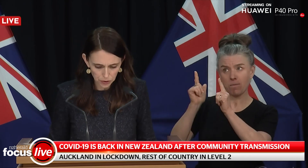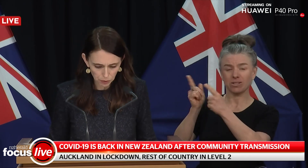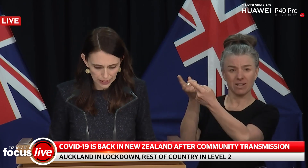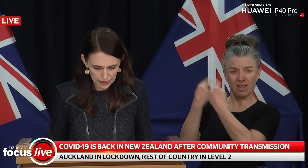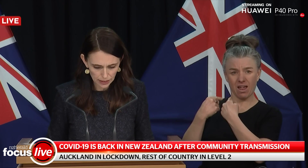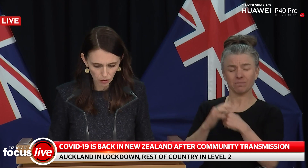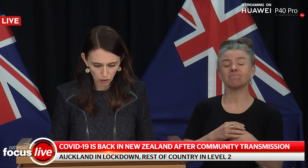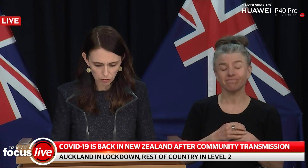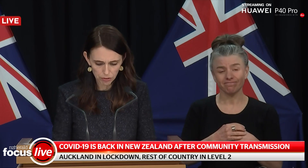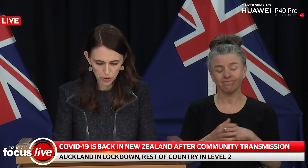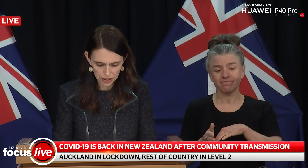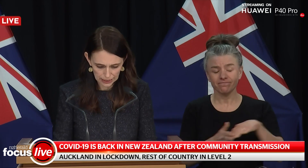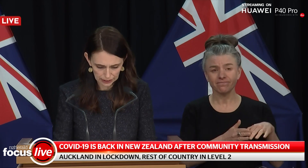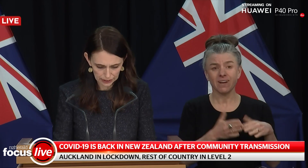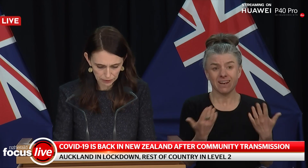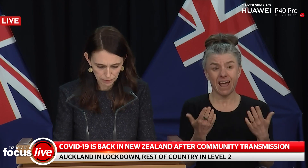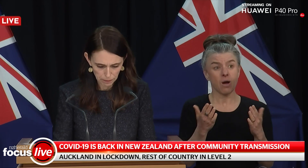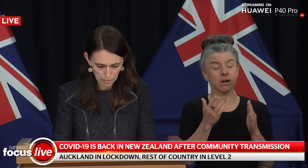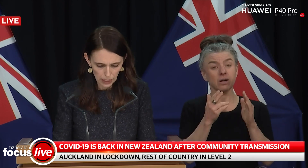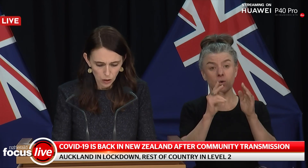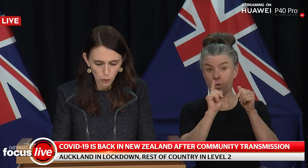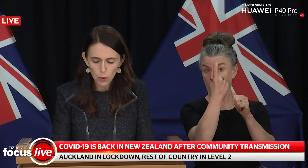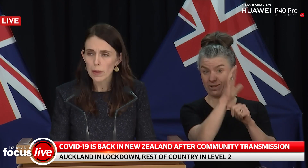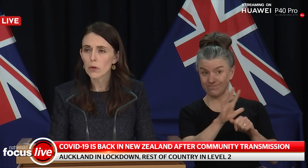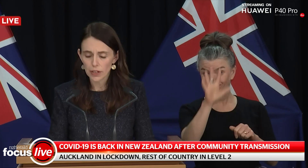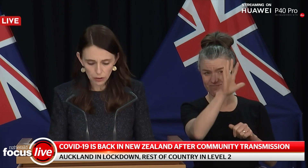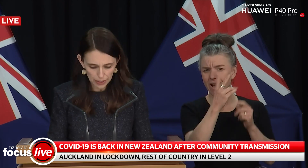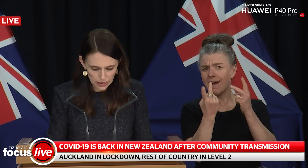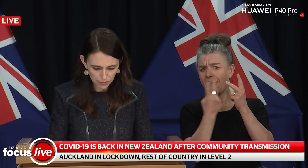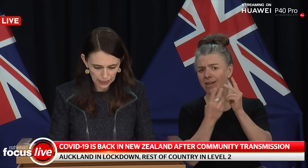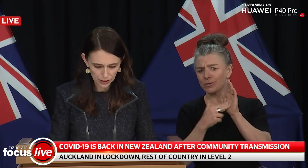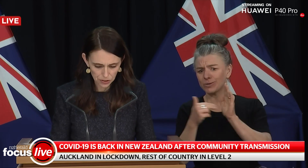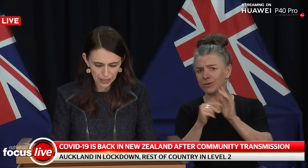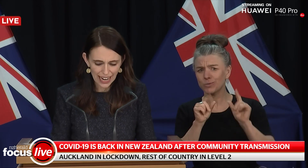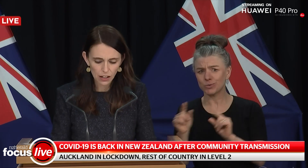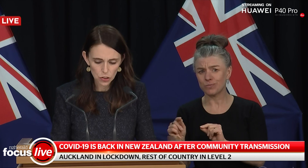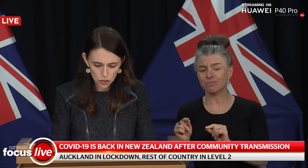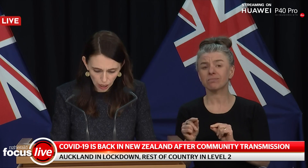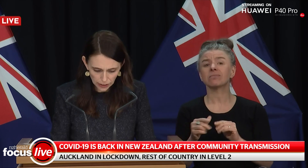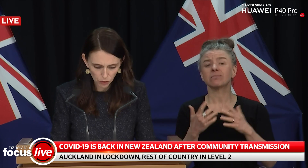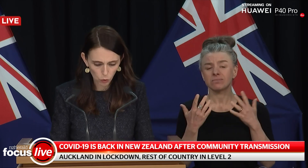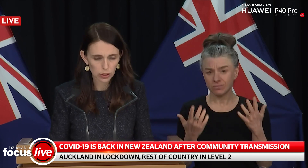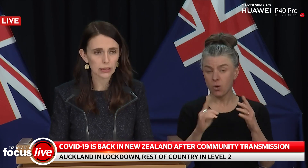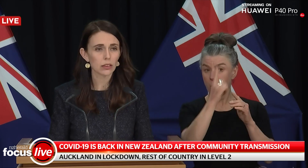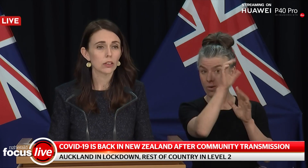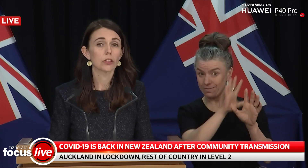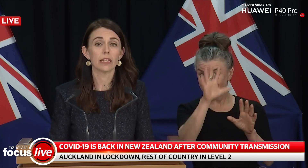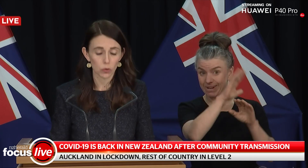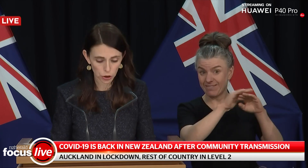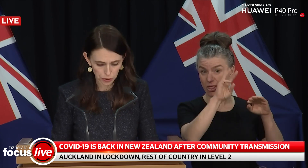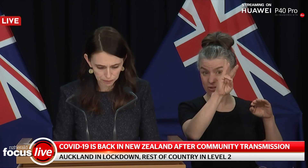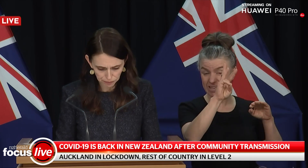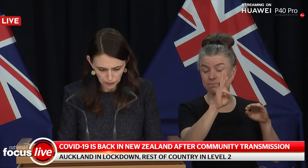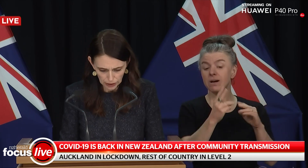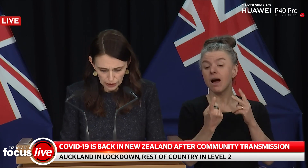to the rest of New Zealand. We will be moving the rest of the country outside of Auckland to